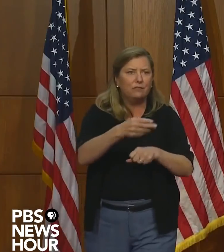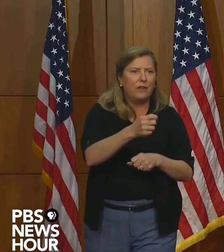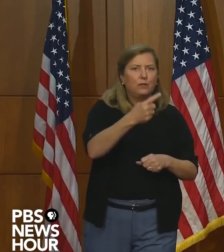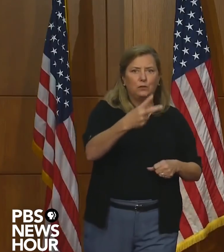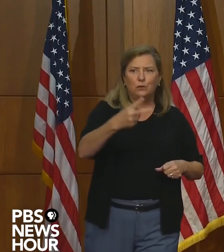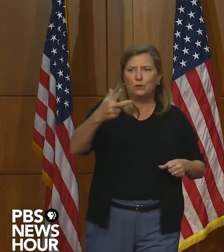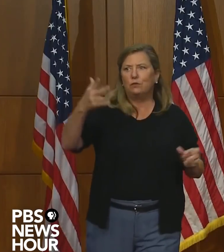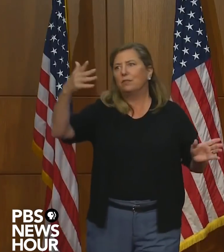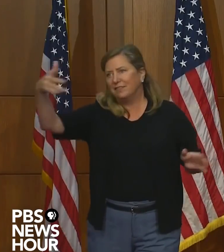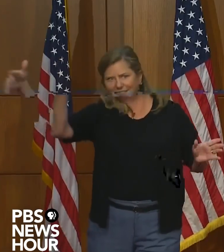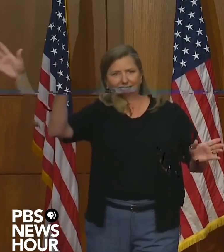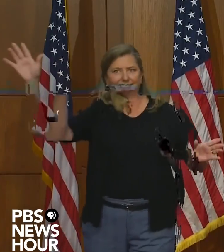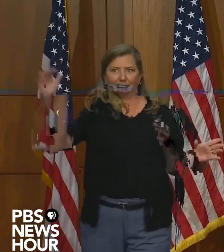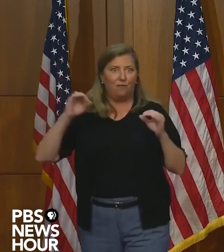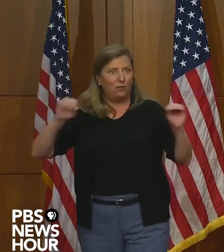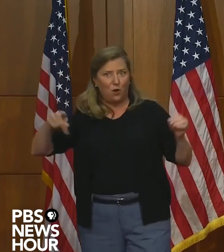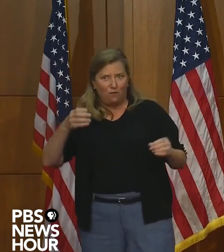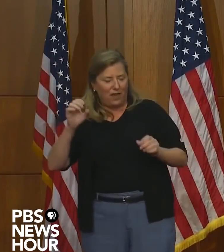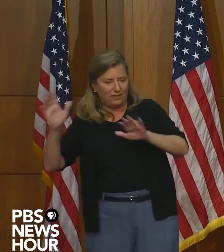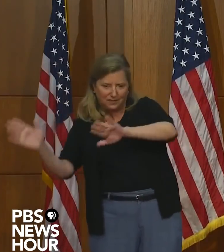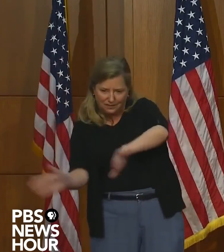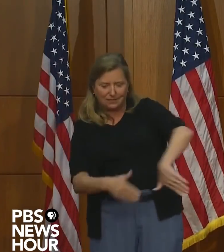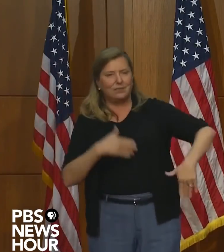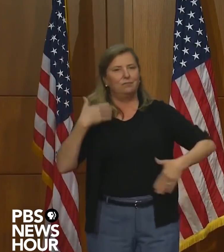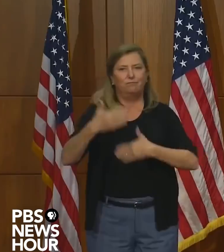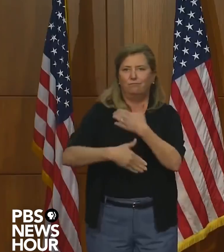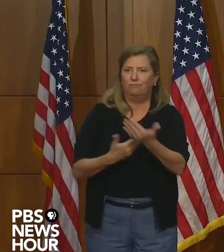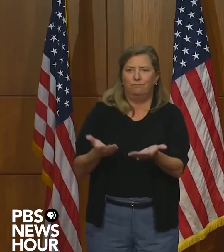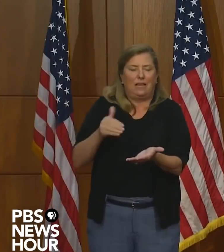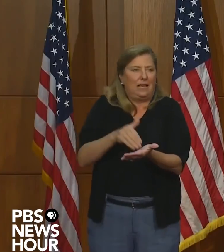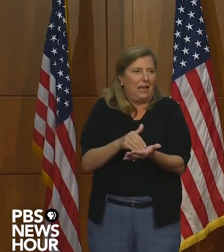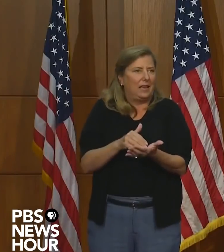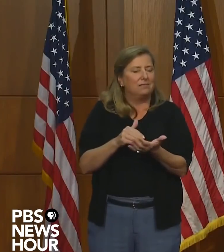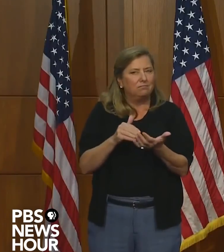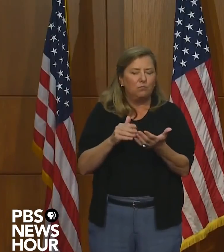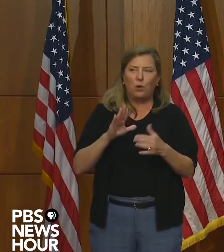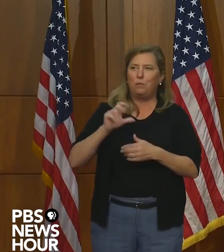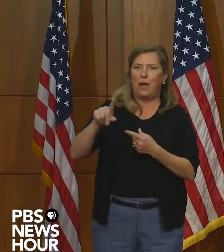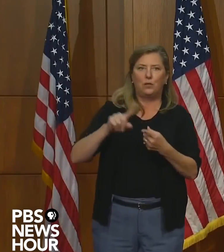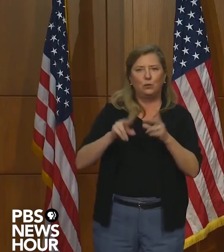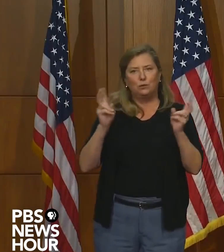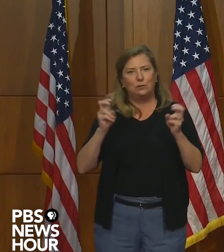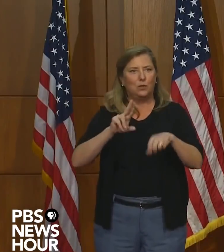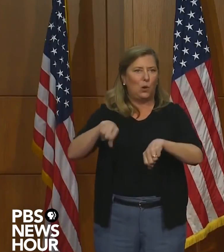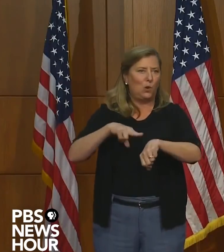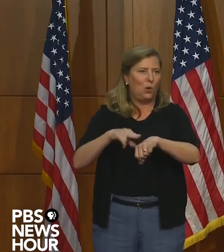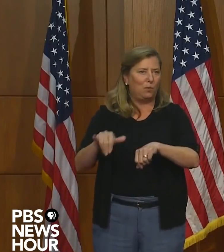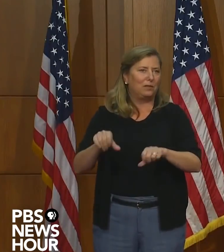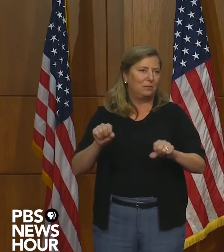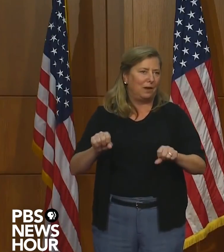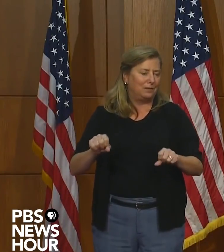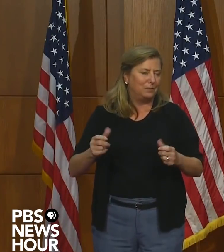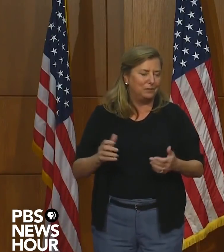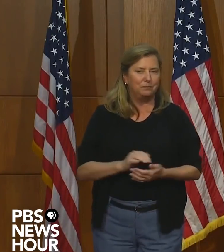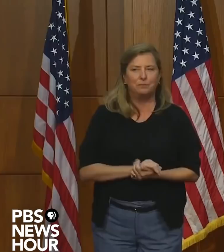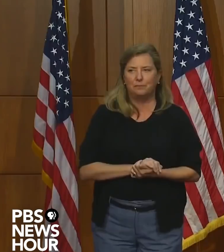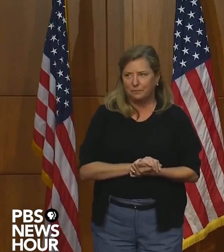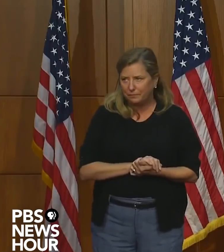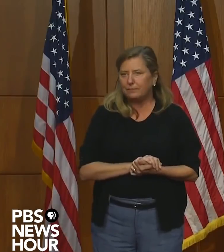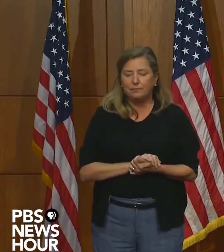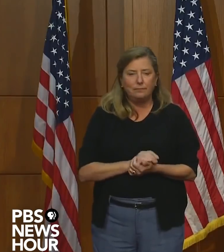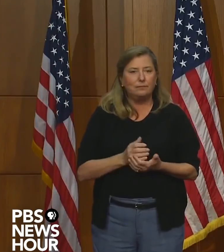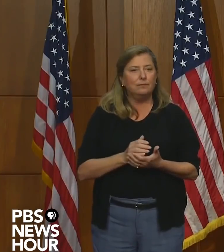eventually get out of the phases, get this health crisis behind us and, and move on and get back to as near normal lives as we can. So,